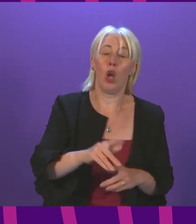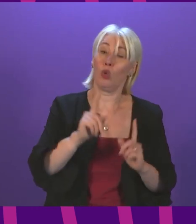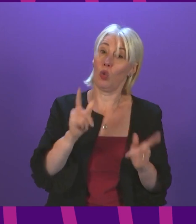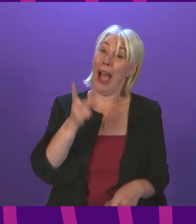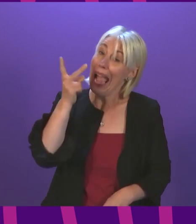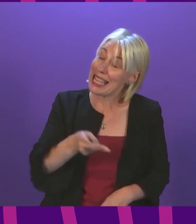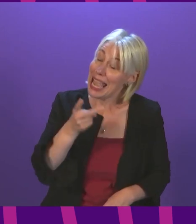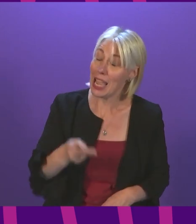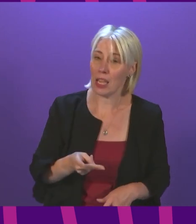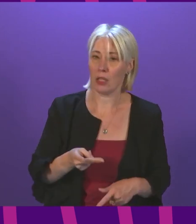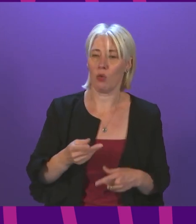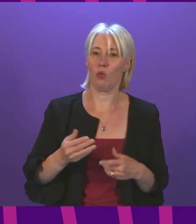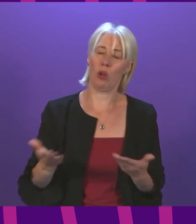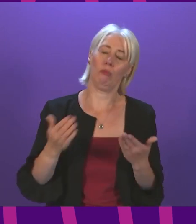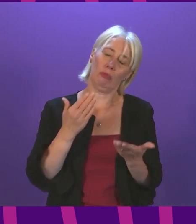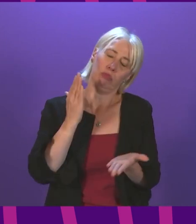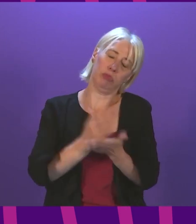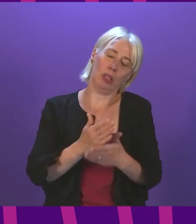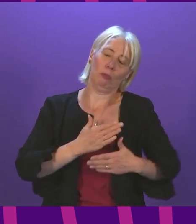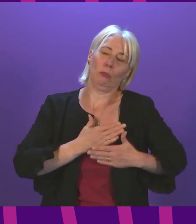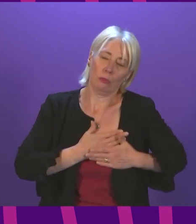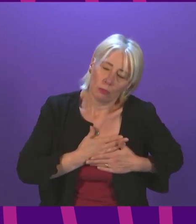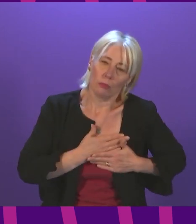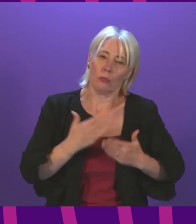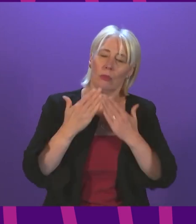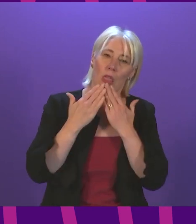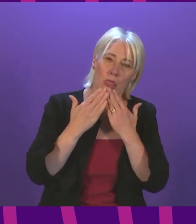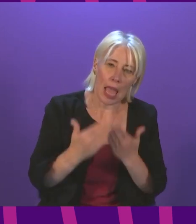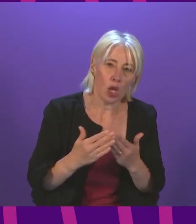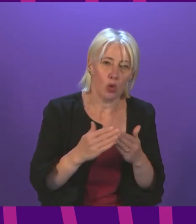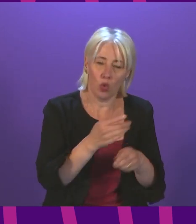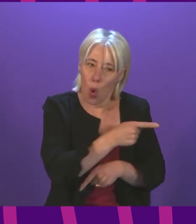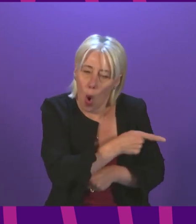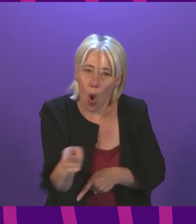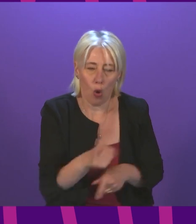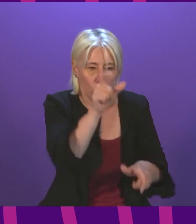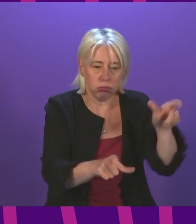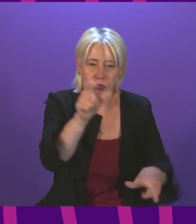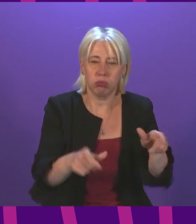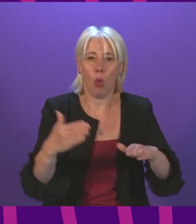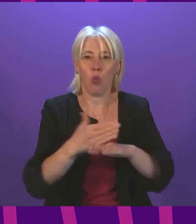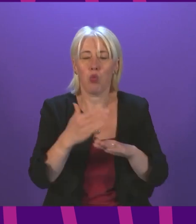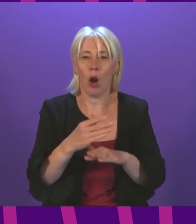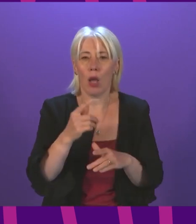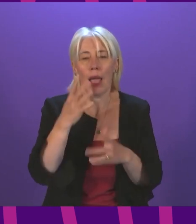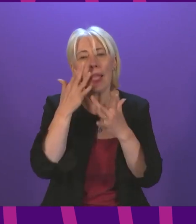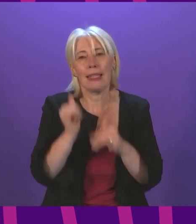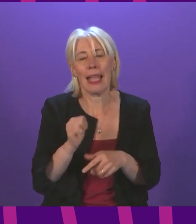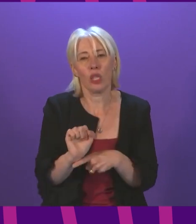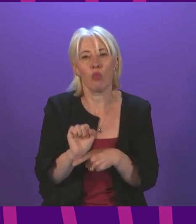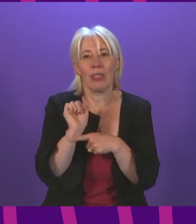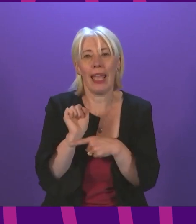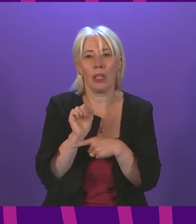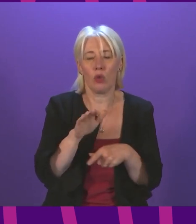opportunity again today to say a very heartfelt thank you to every individual working in Test and Protect across the country they are doing